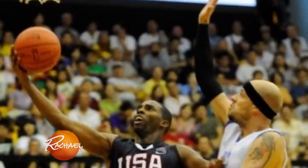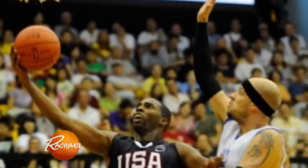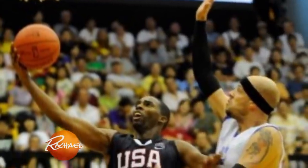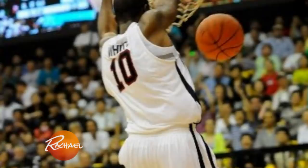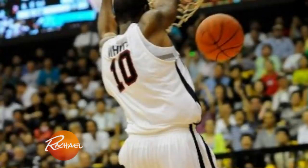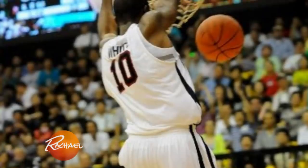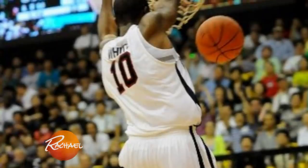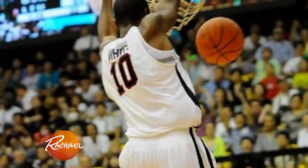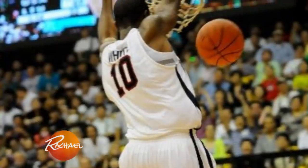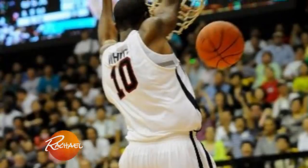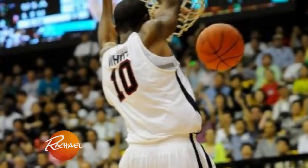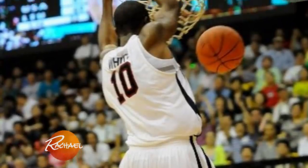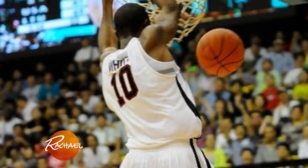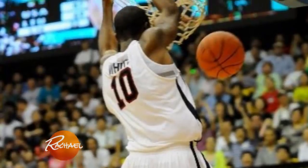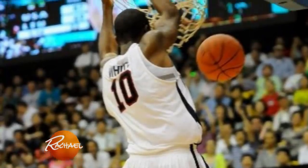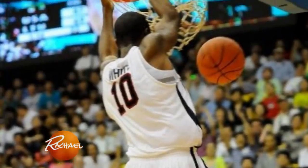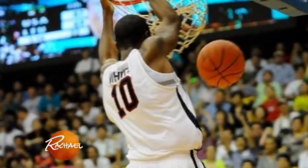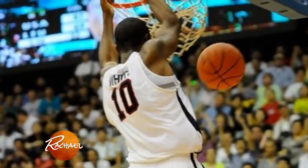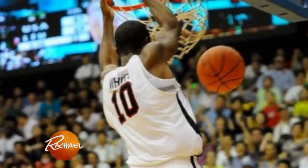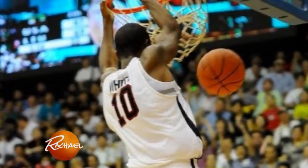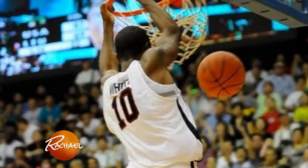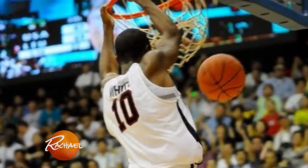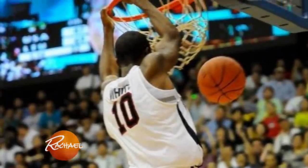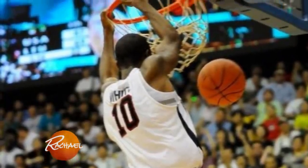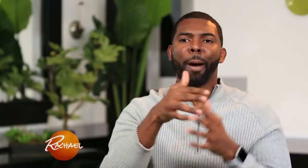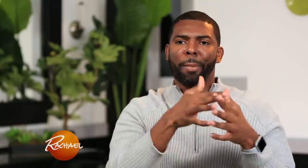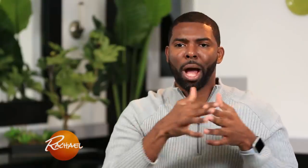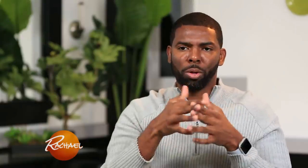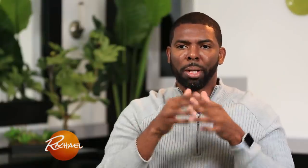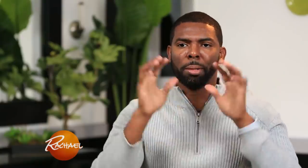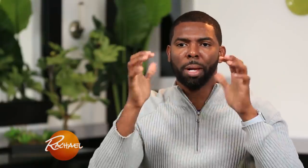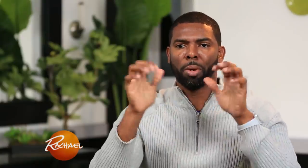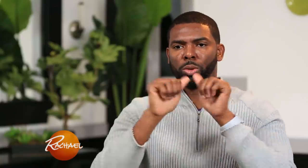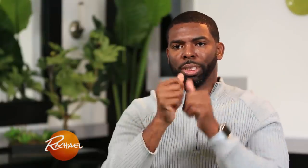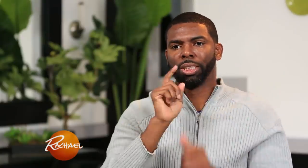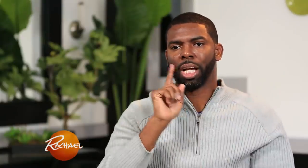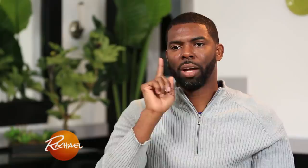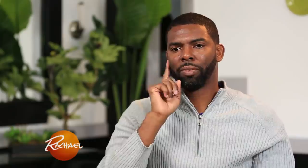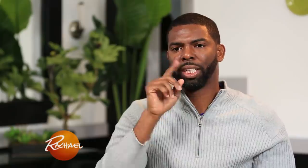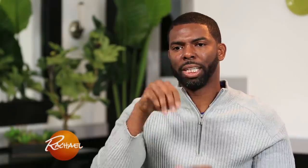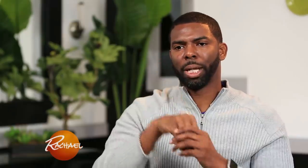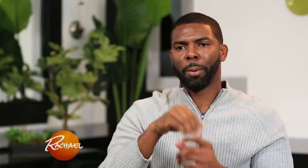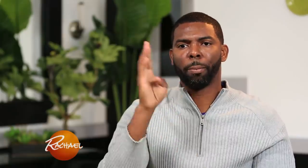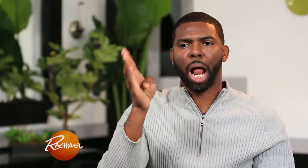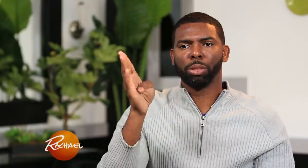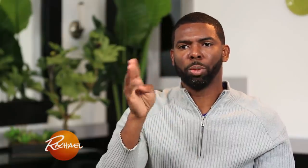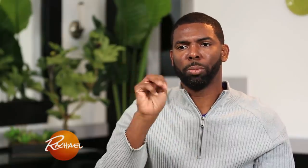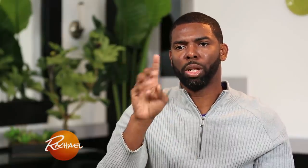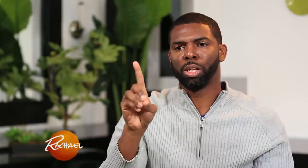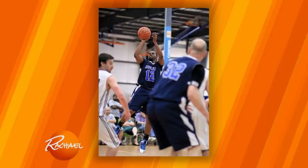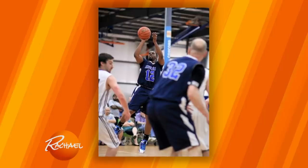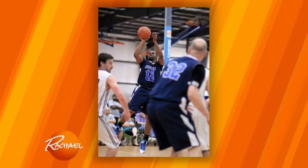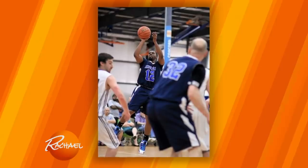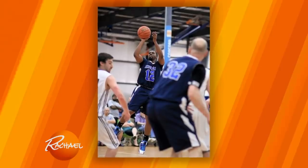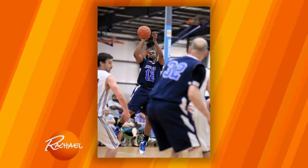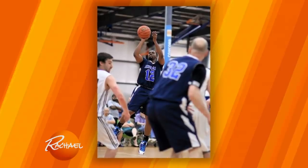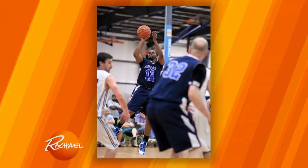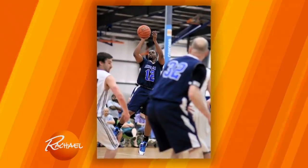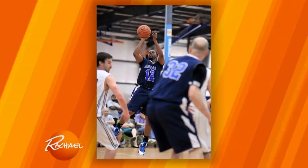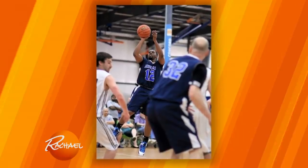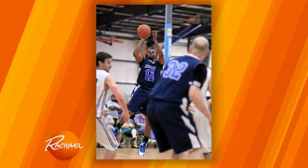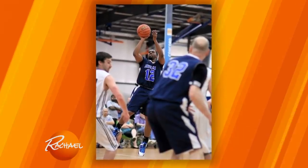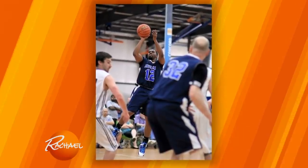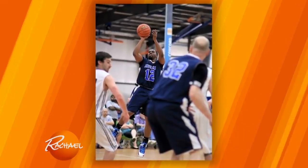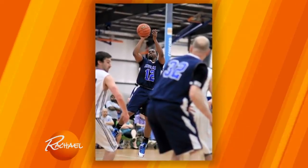college I played semi-pro basketball, ABA, American Basketball Association for the Deaf in Baltimore,